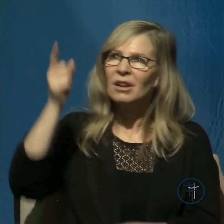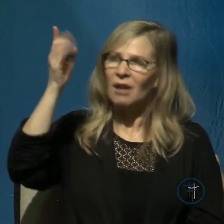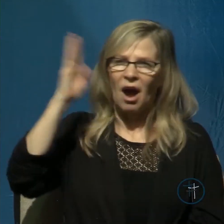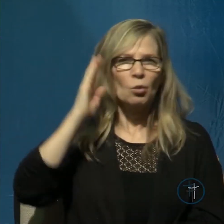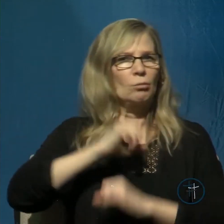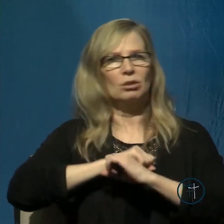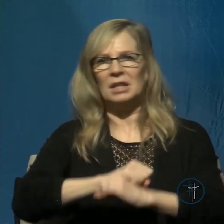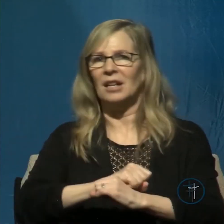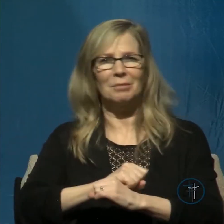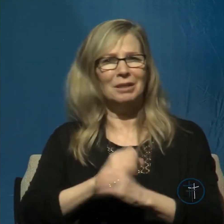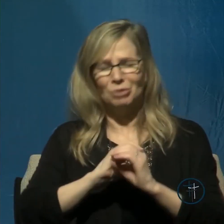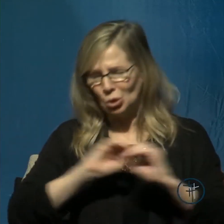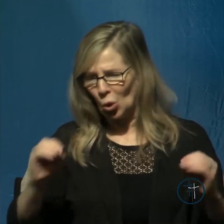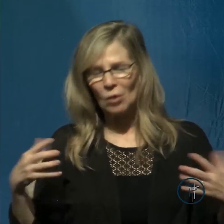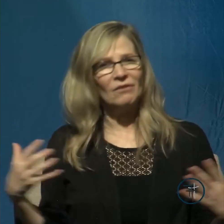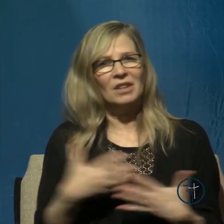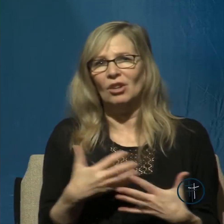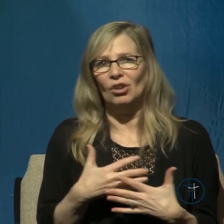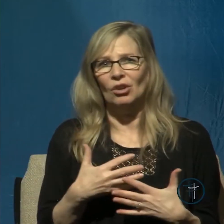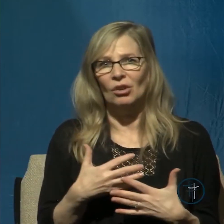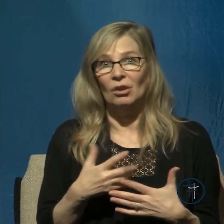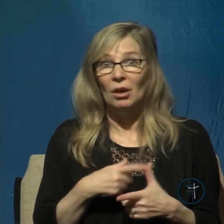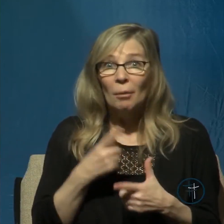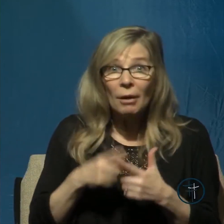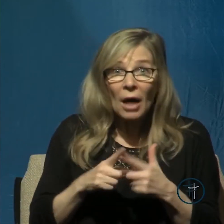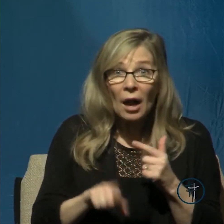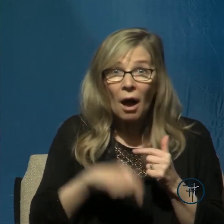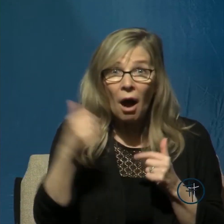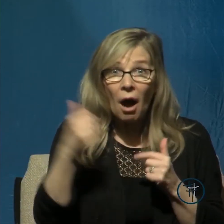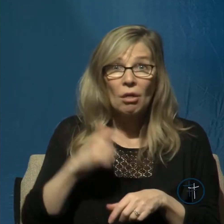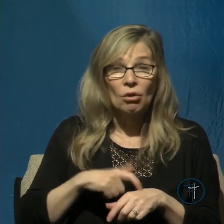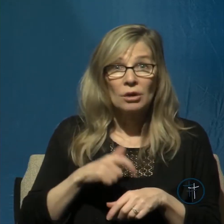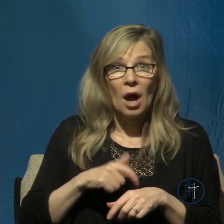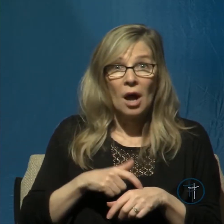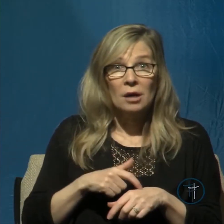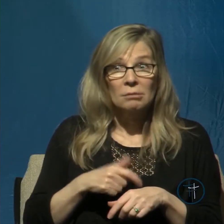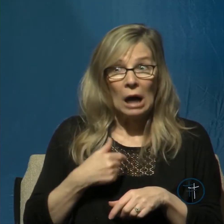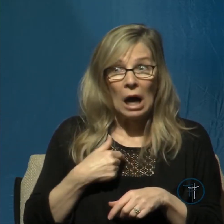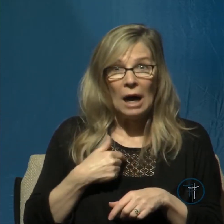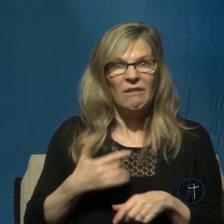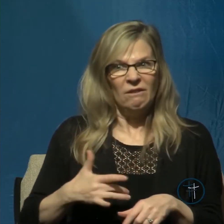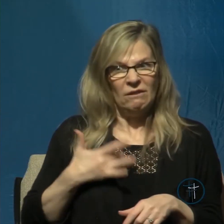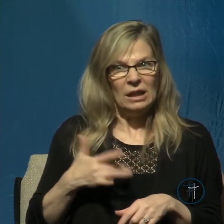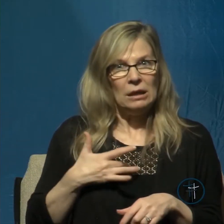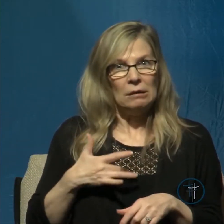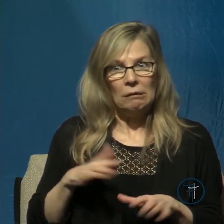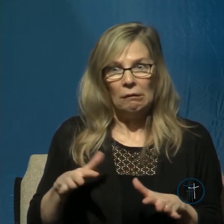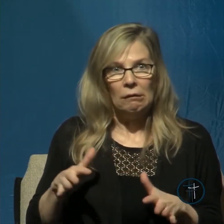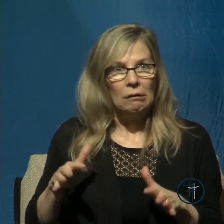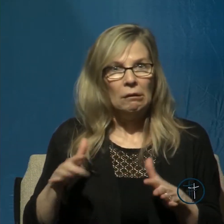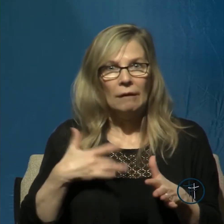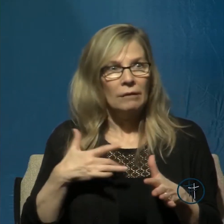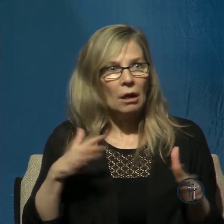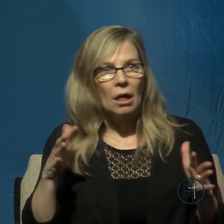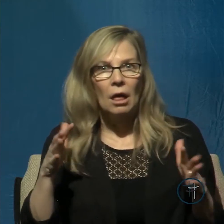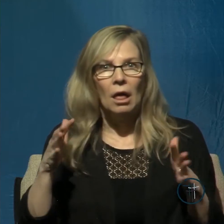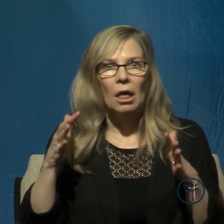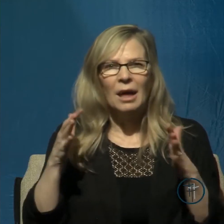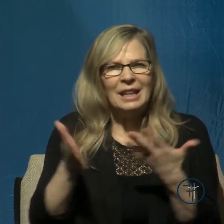no fear. But then there are other times when I feel just so very vulnerable and easily worried and